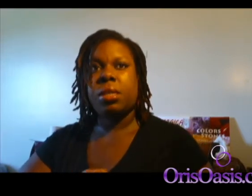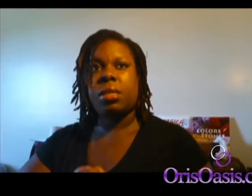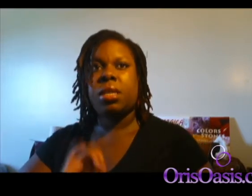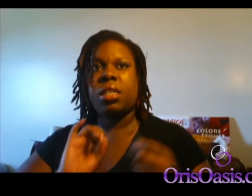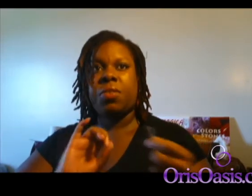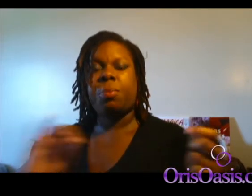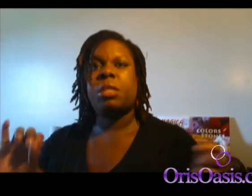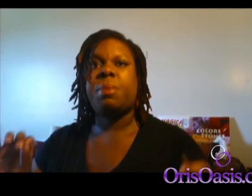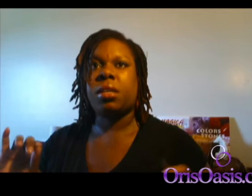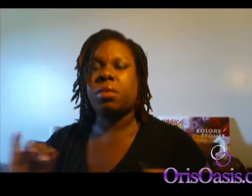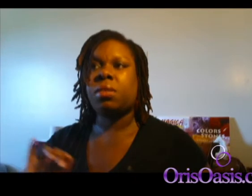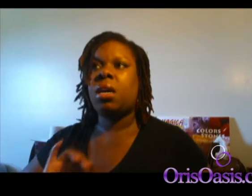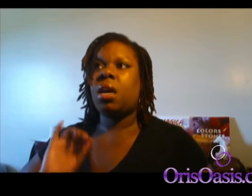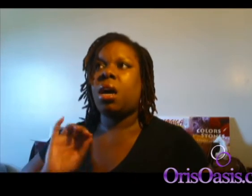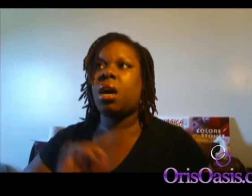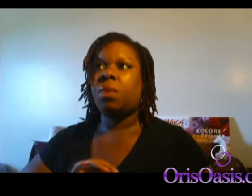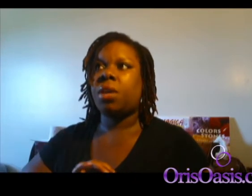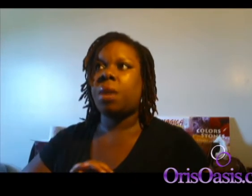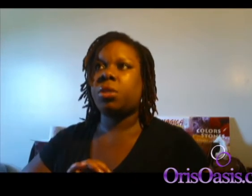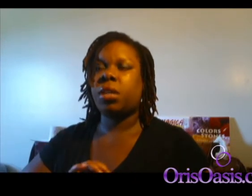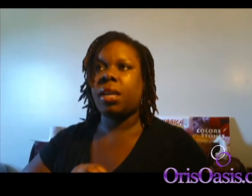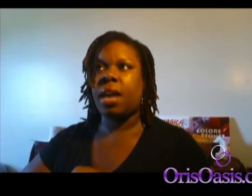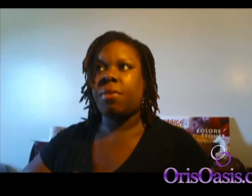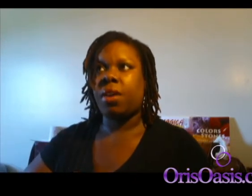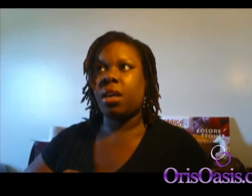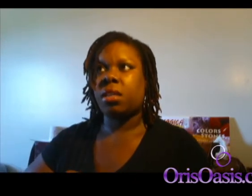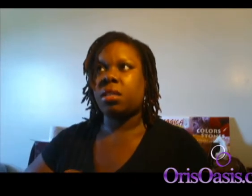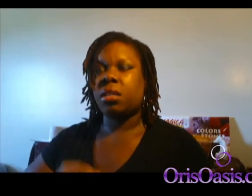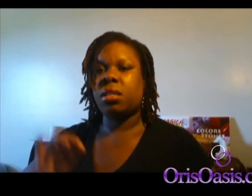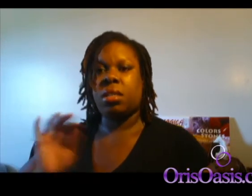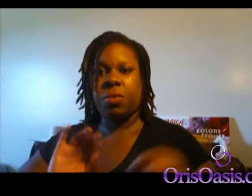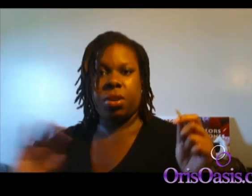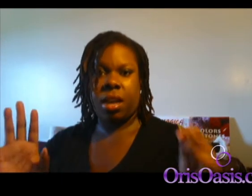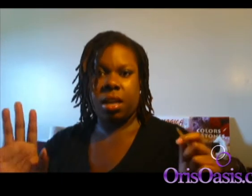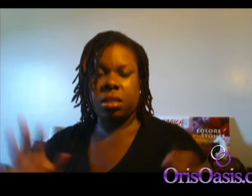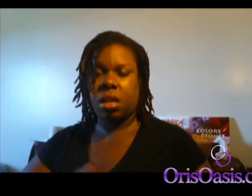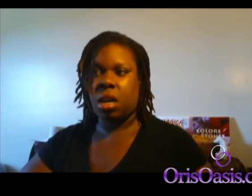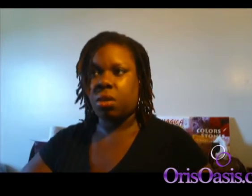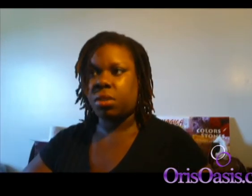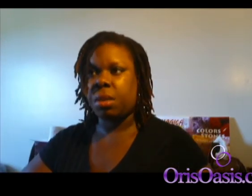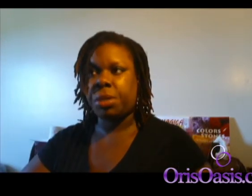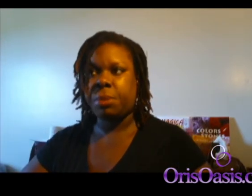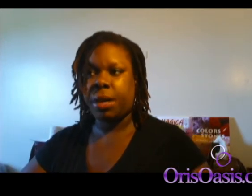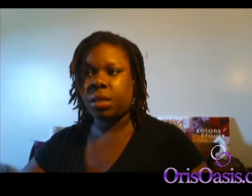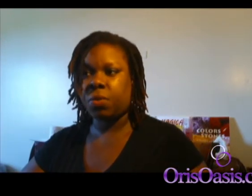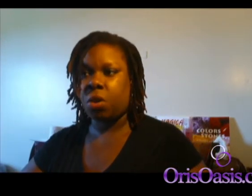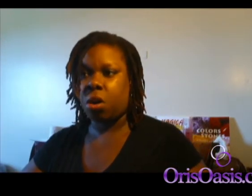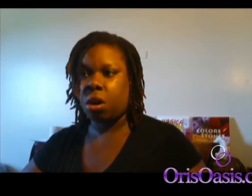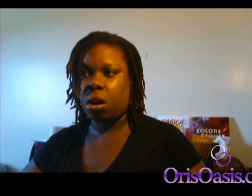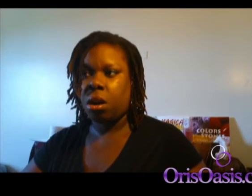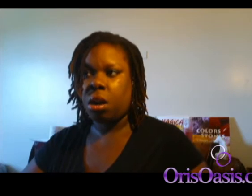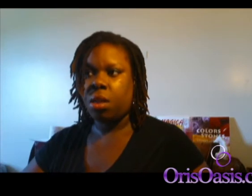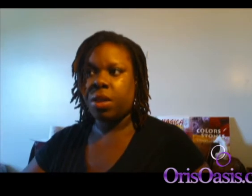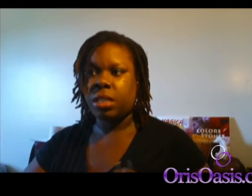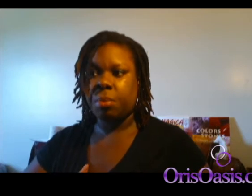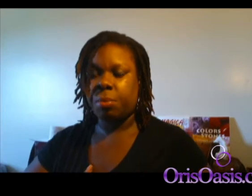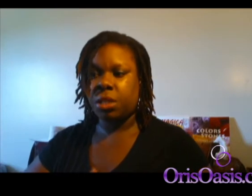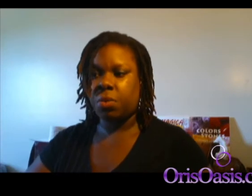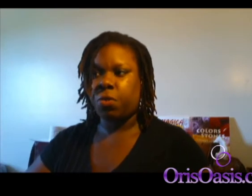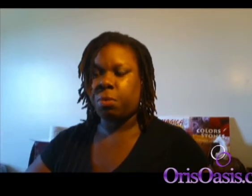see different perspectives. They're able to look at life in different lights. Some perspectives are, that some people deal with from a